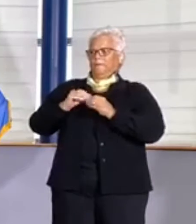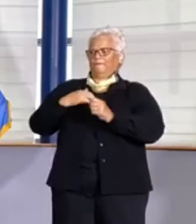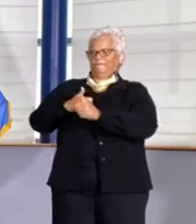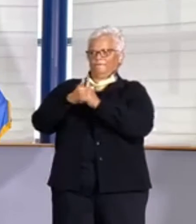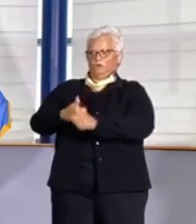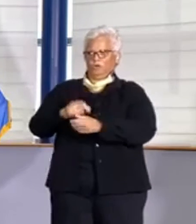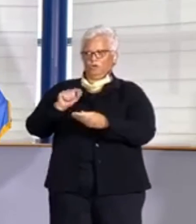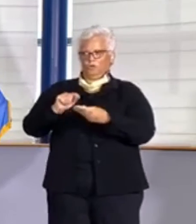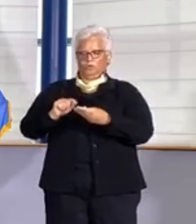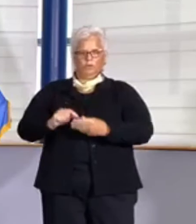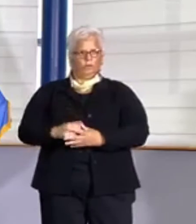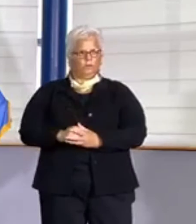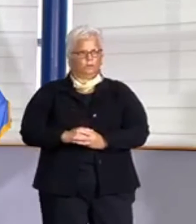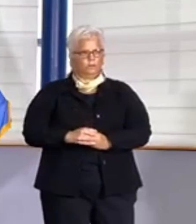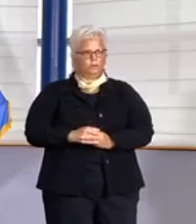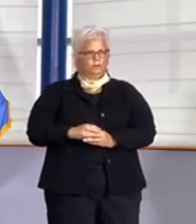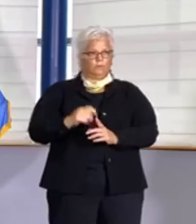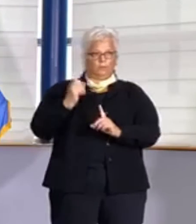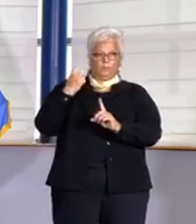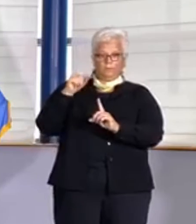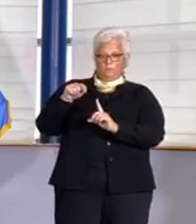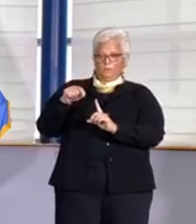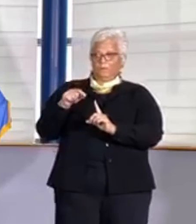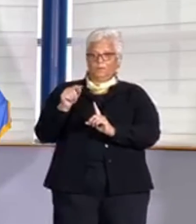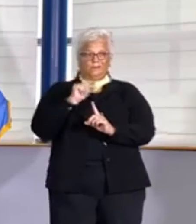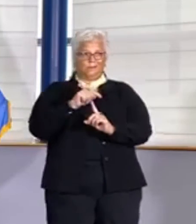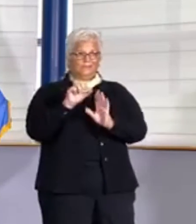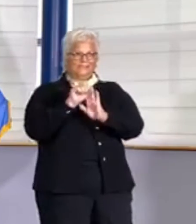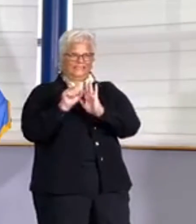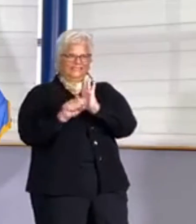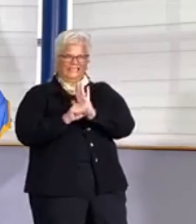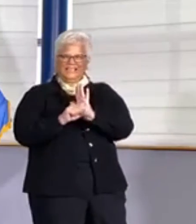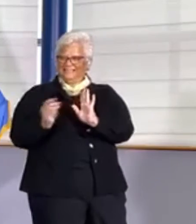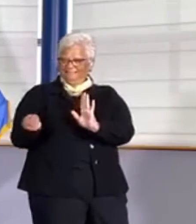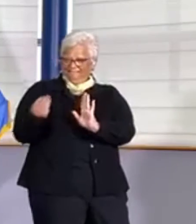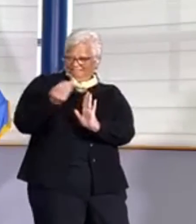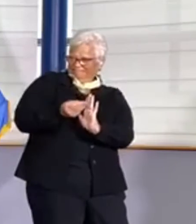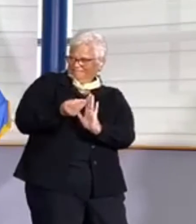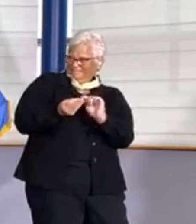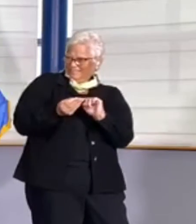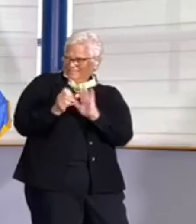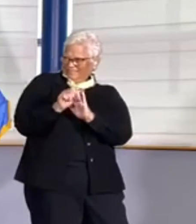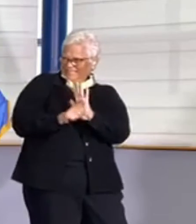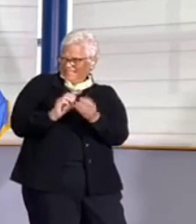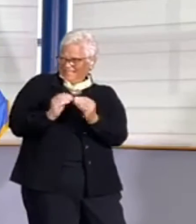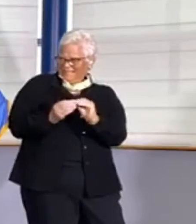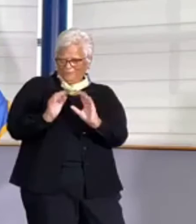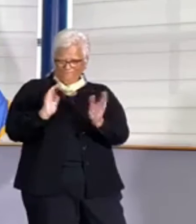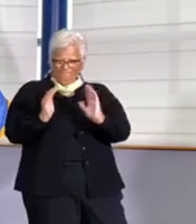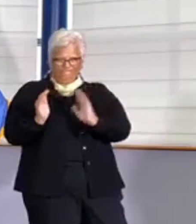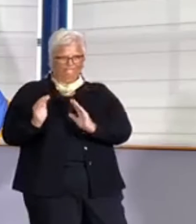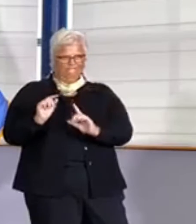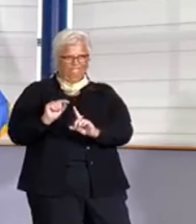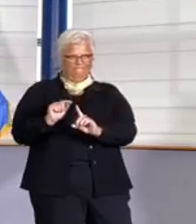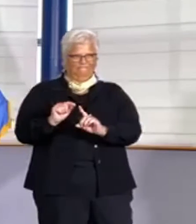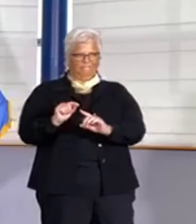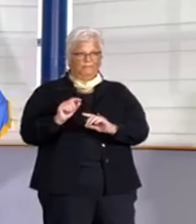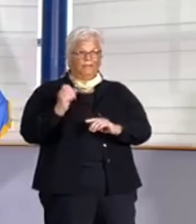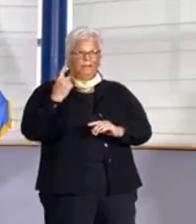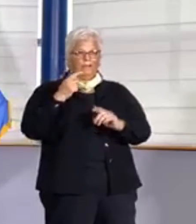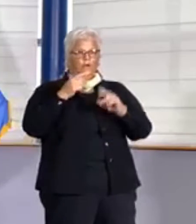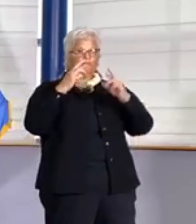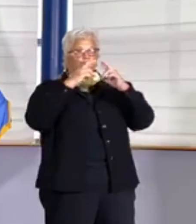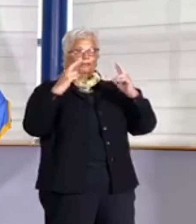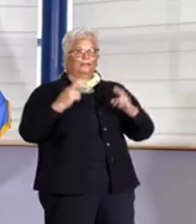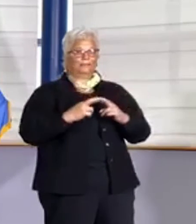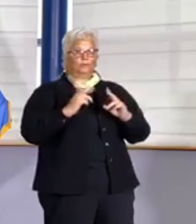if you use regional data, then we at least know what the capacity for hospitalization is here in our region. If we use